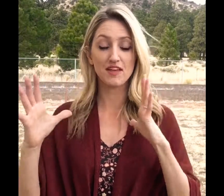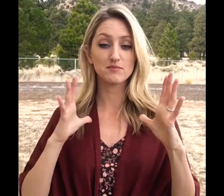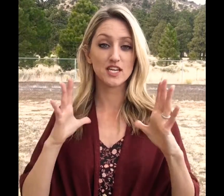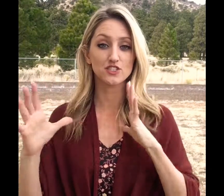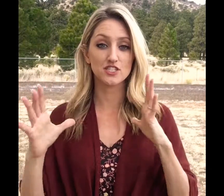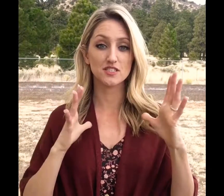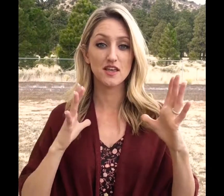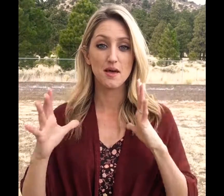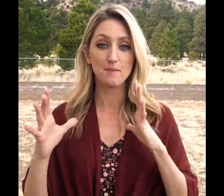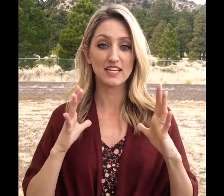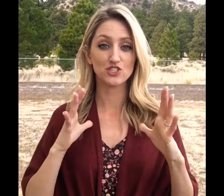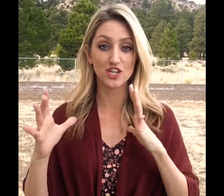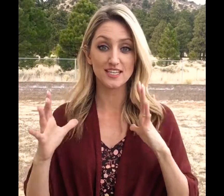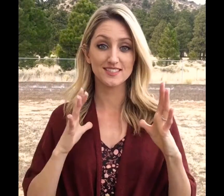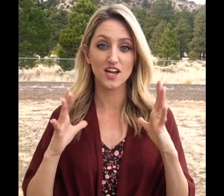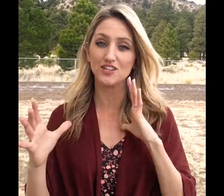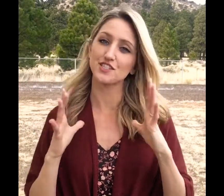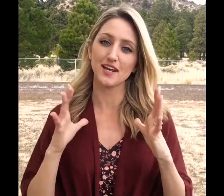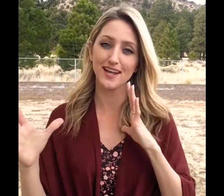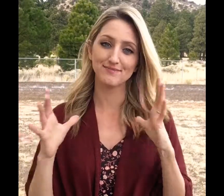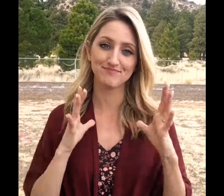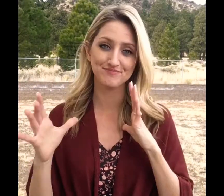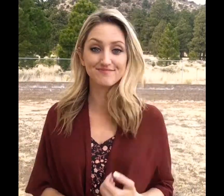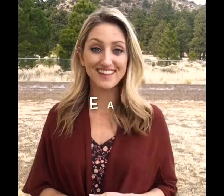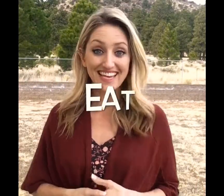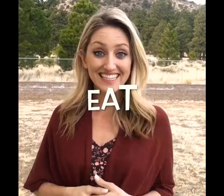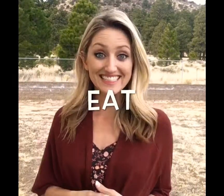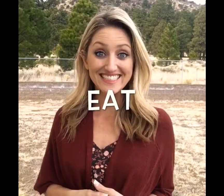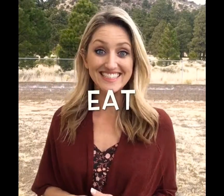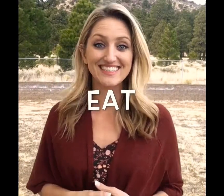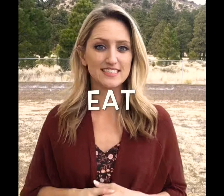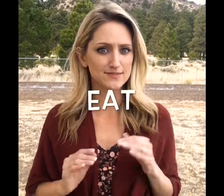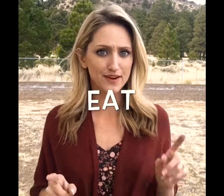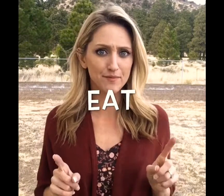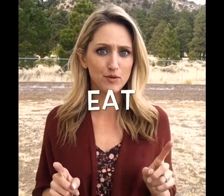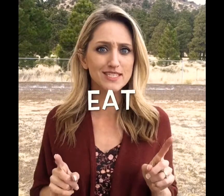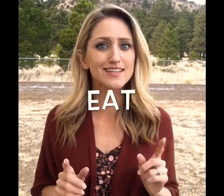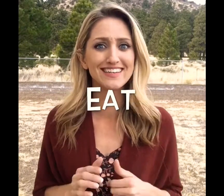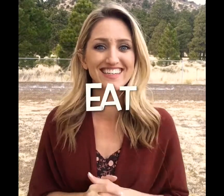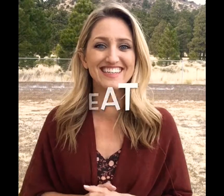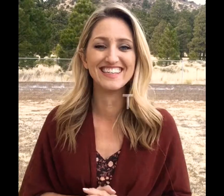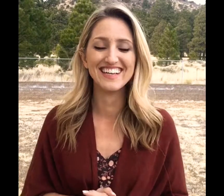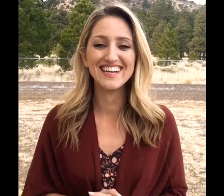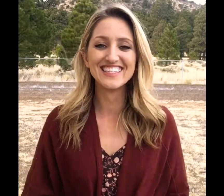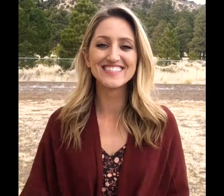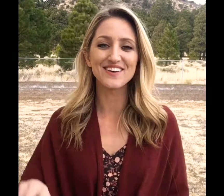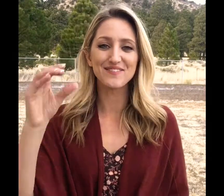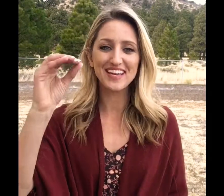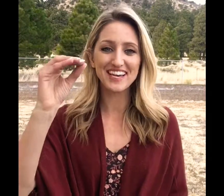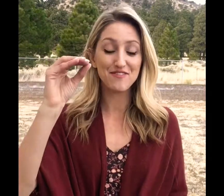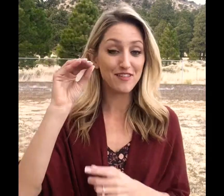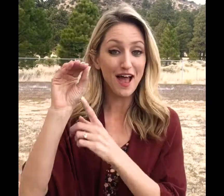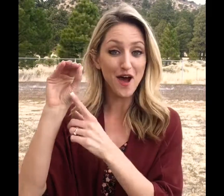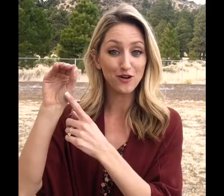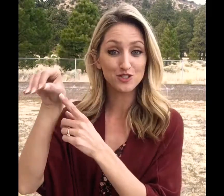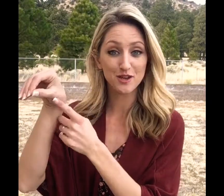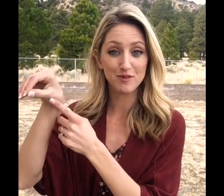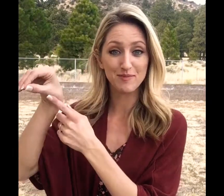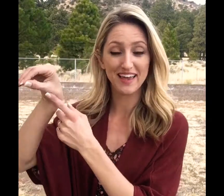thumb touches my chest. Alternating. Eat. This is very important. So I'm making a flat O shape with my